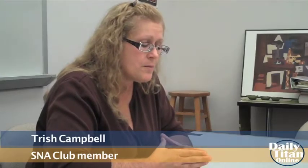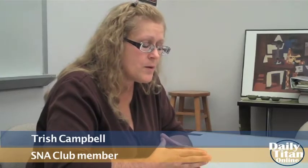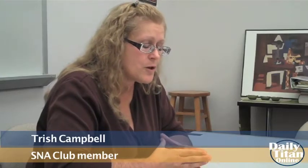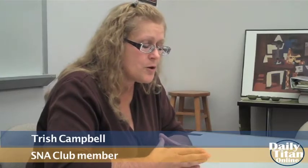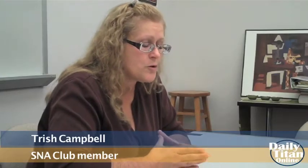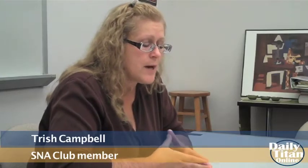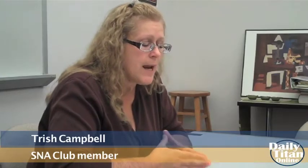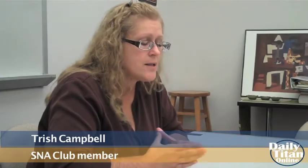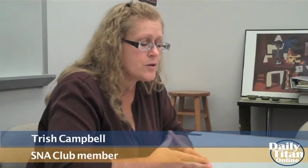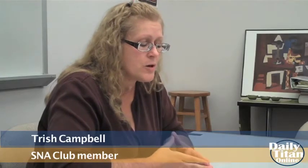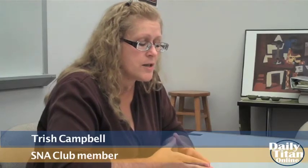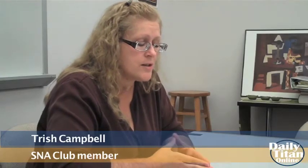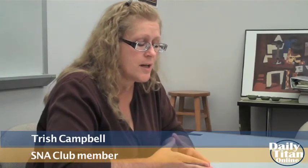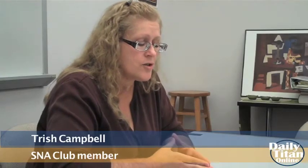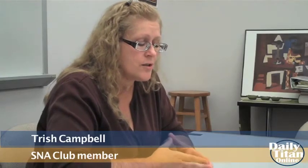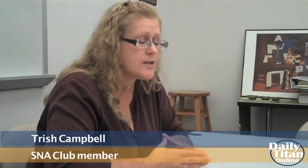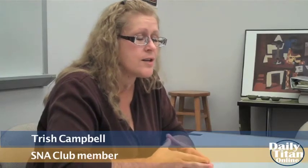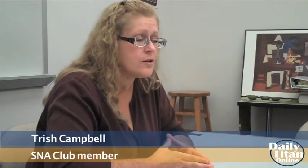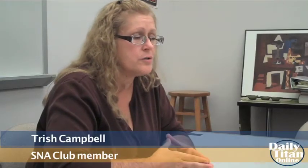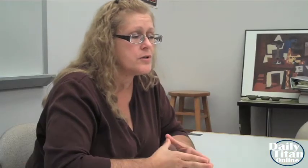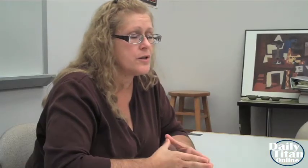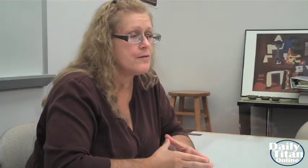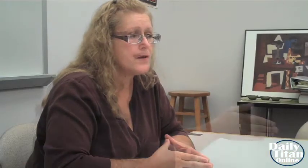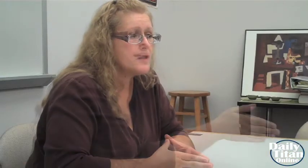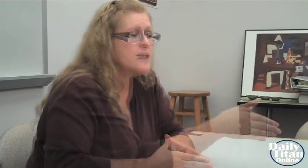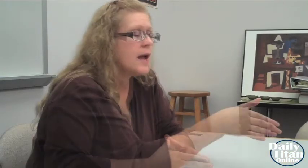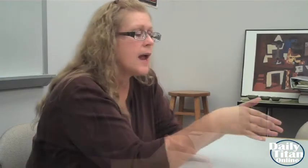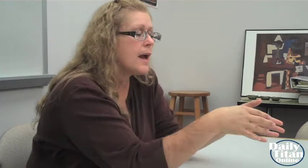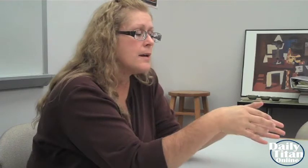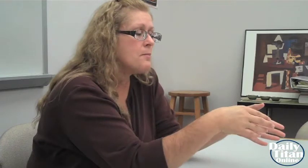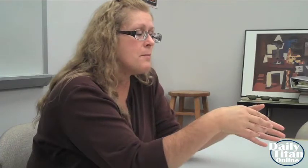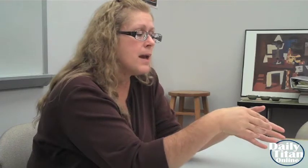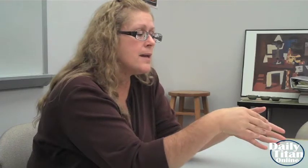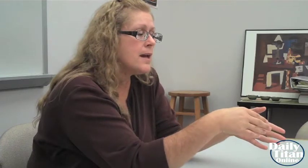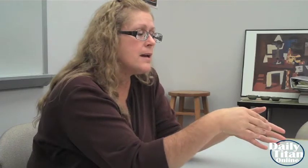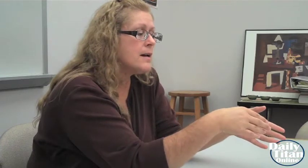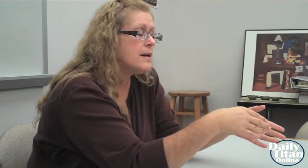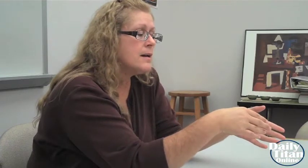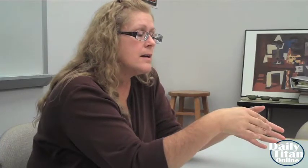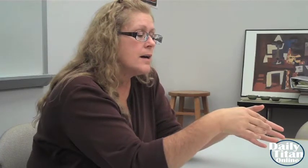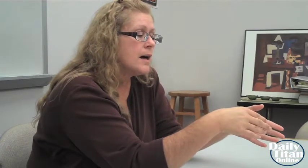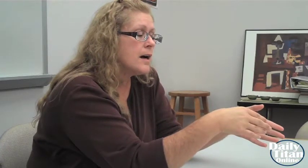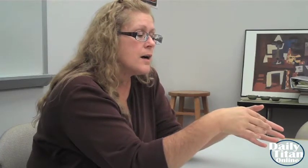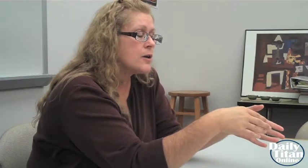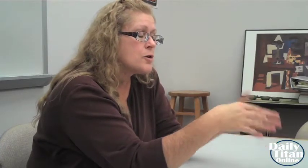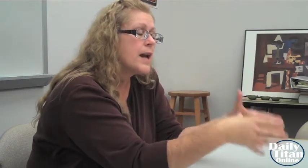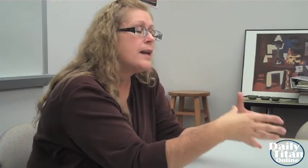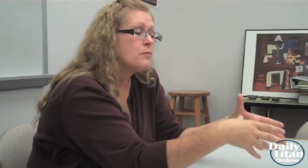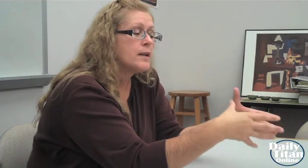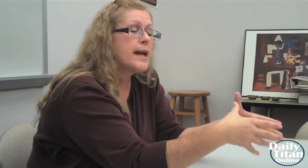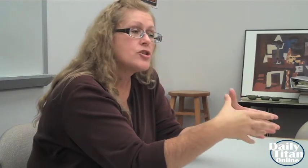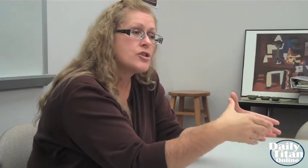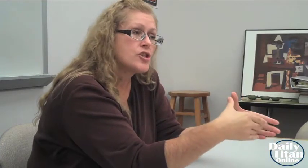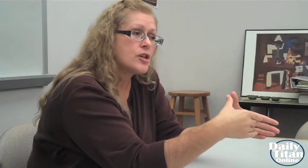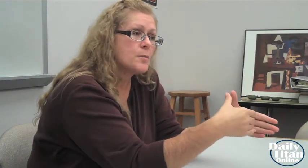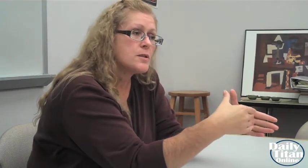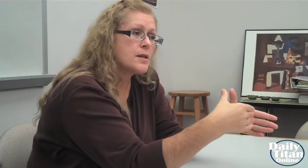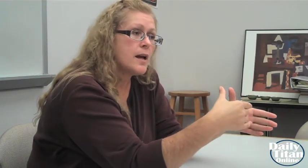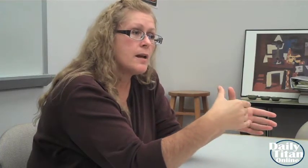create an organization that's inclusive and making, creating relationships and